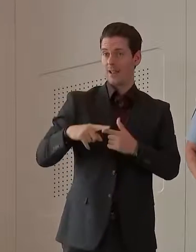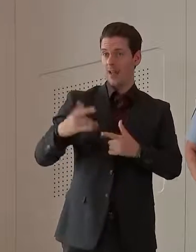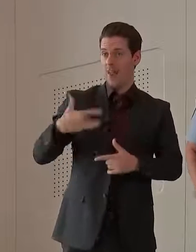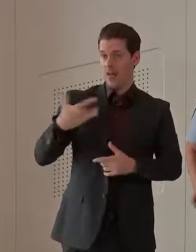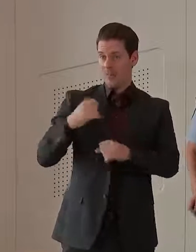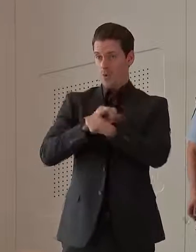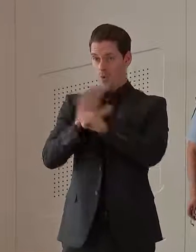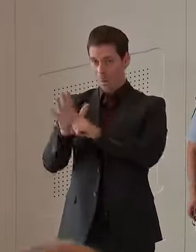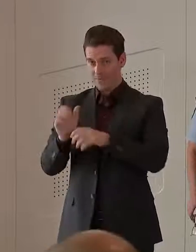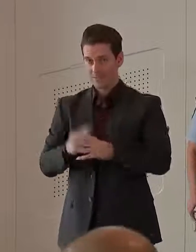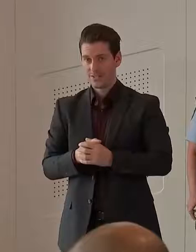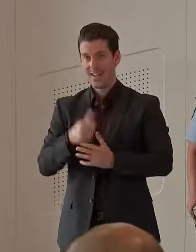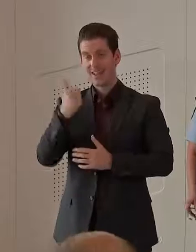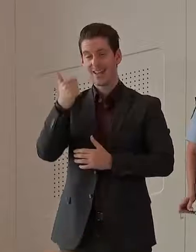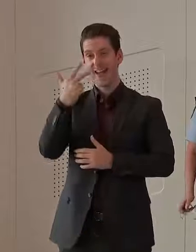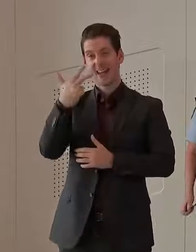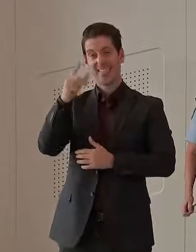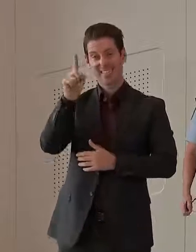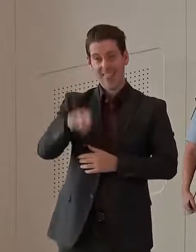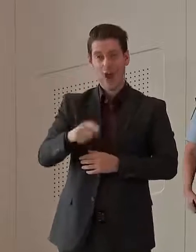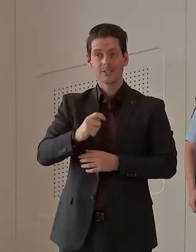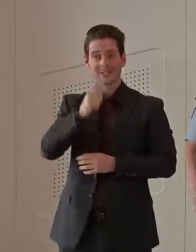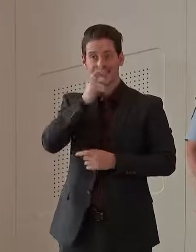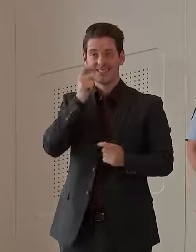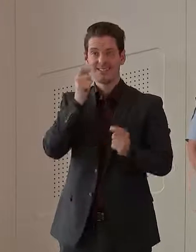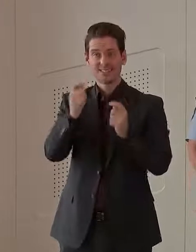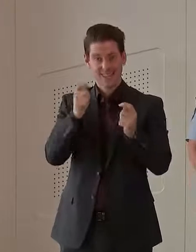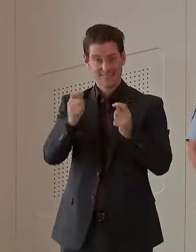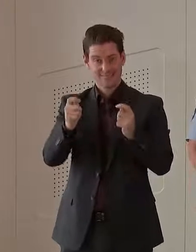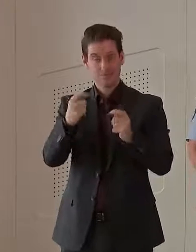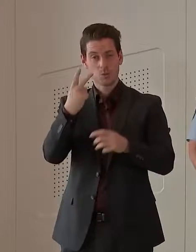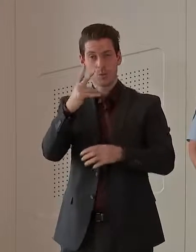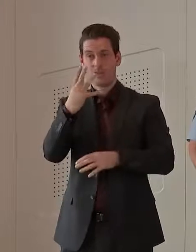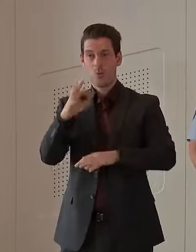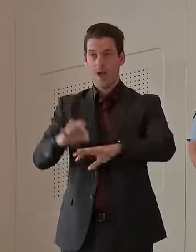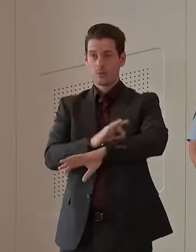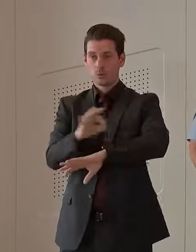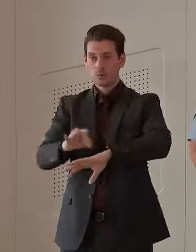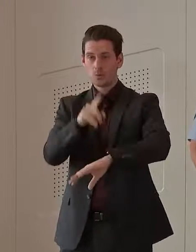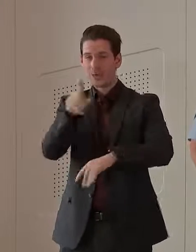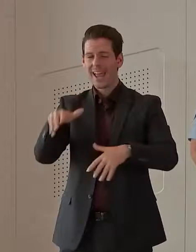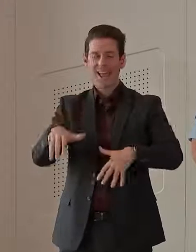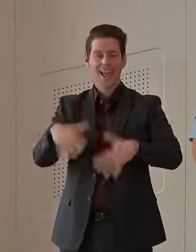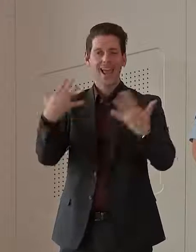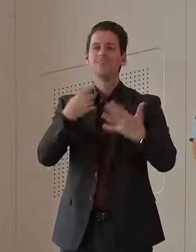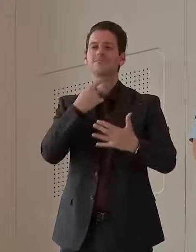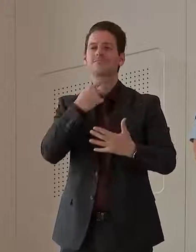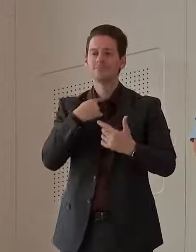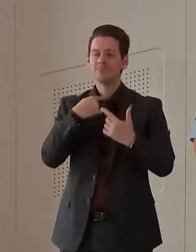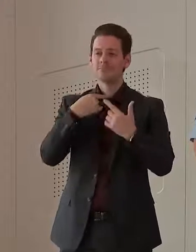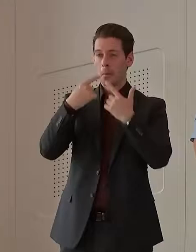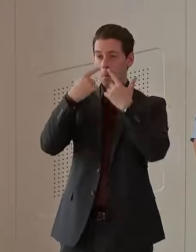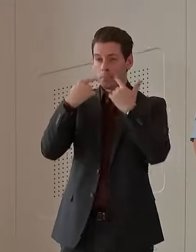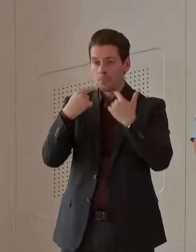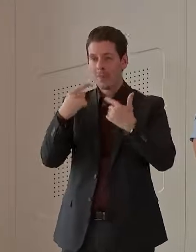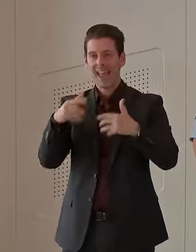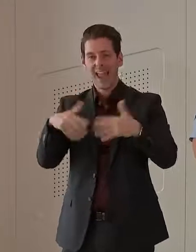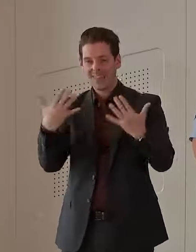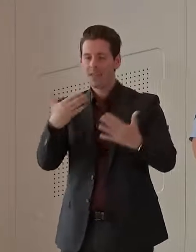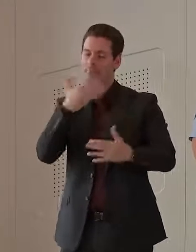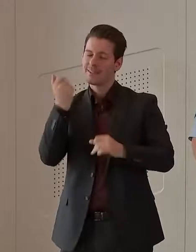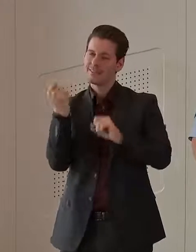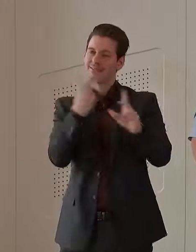,378 tests in the past 24 hours. Remember, if you have any symptoms, please go and get tested. And they're great testing numbers for